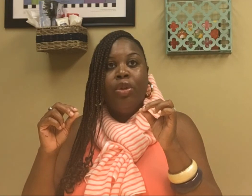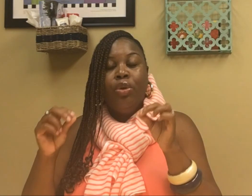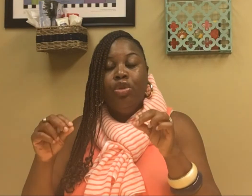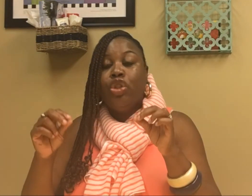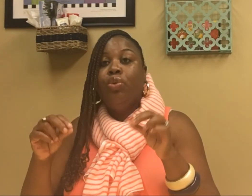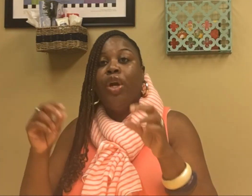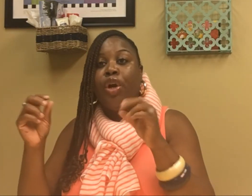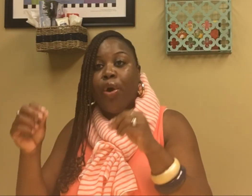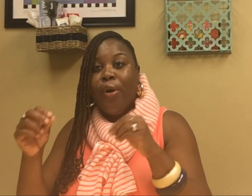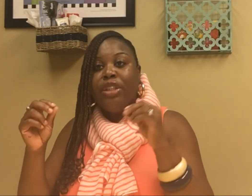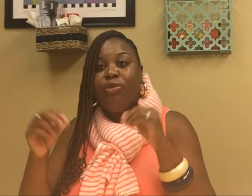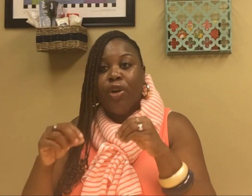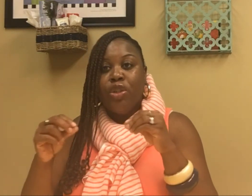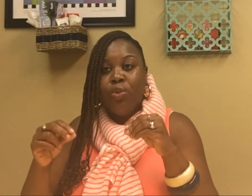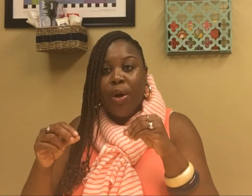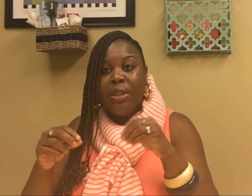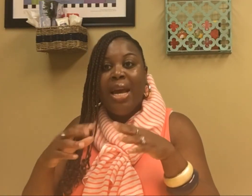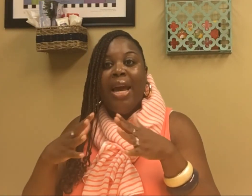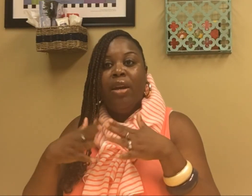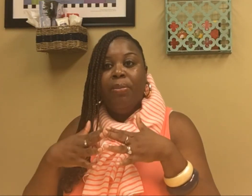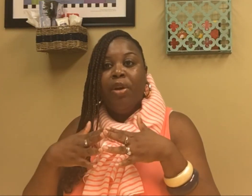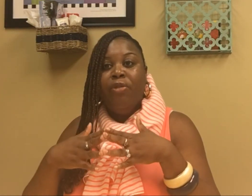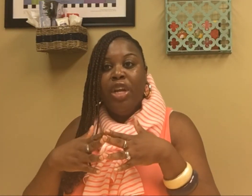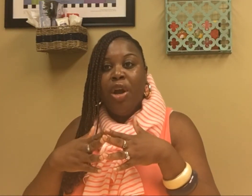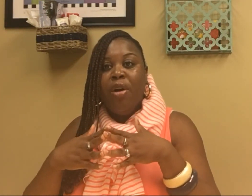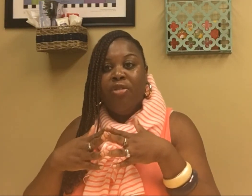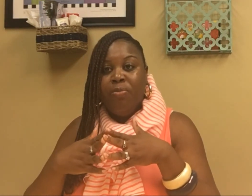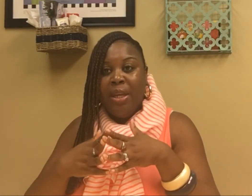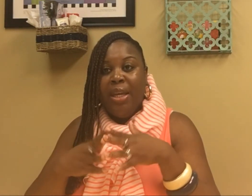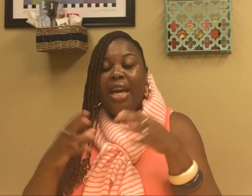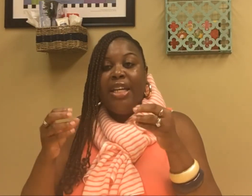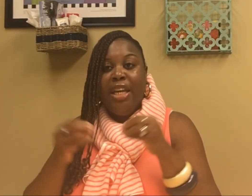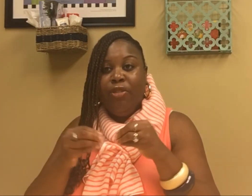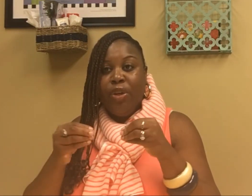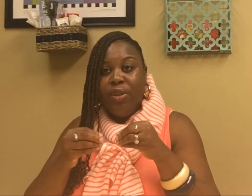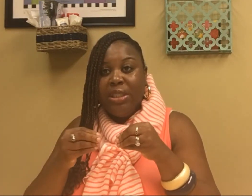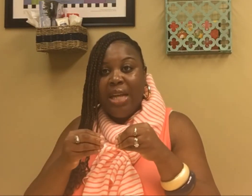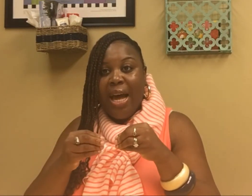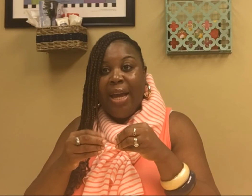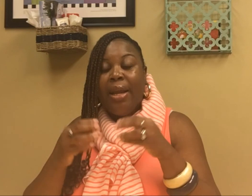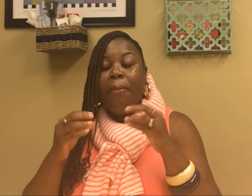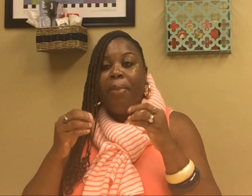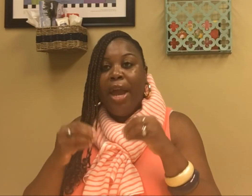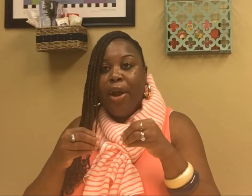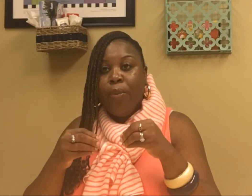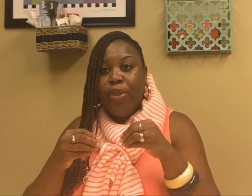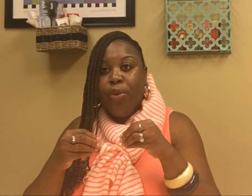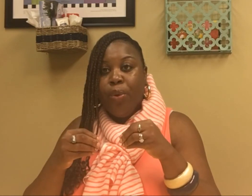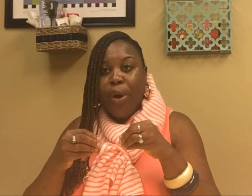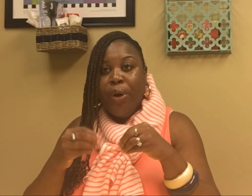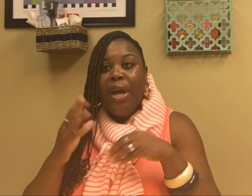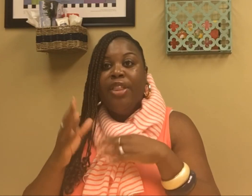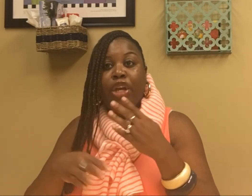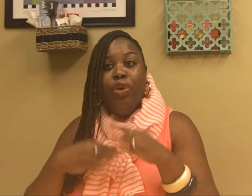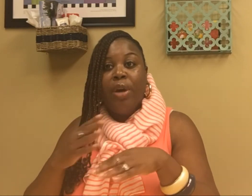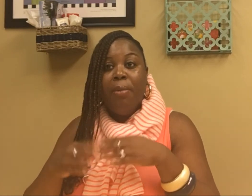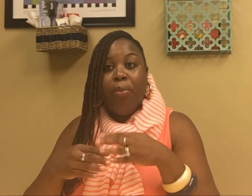Used to Encourage First Words. It'll be a video of me giving you the sign paired with the word that you can